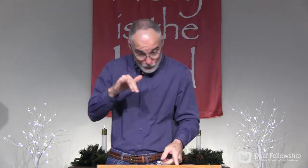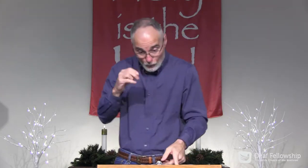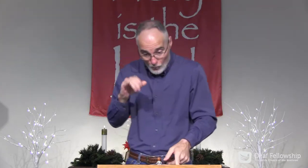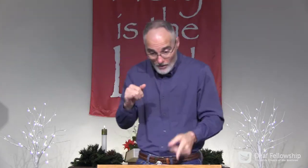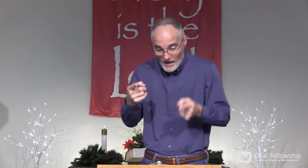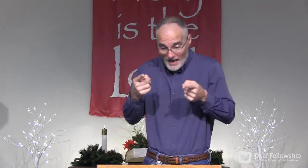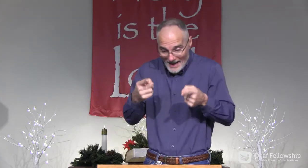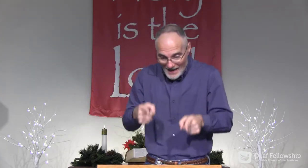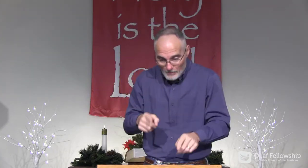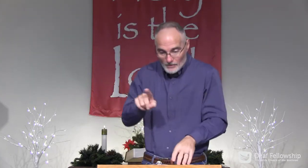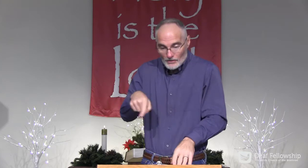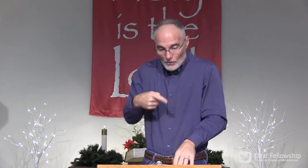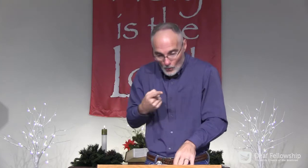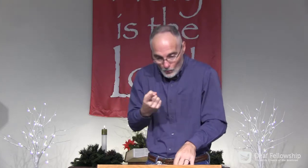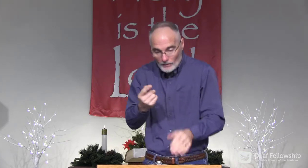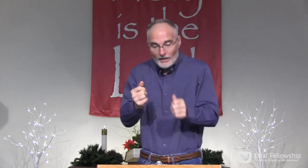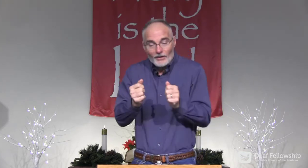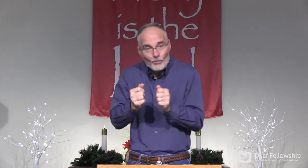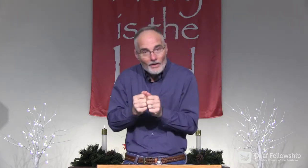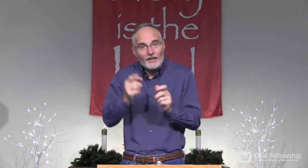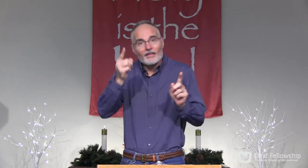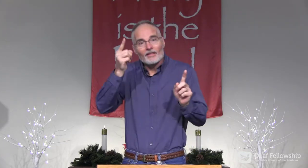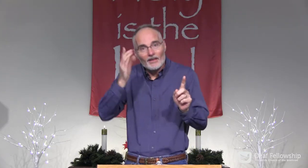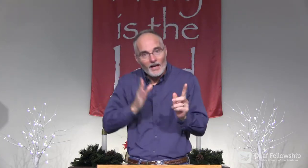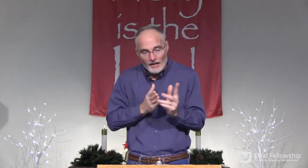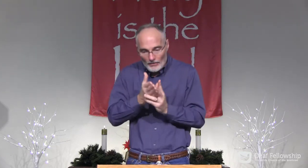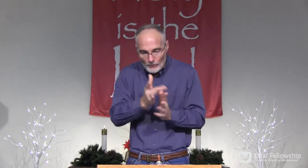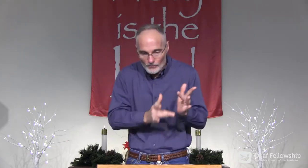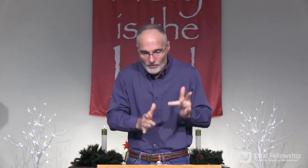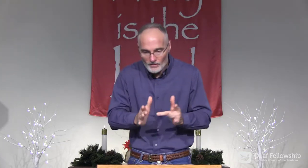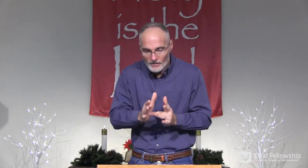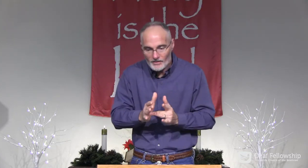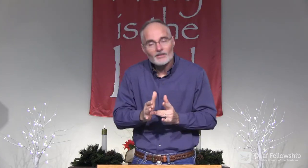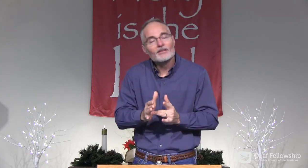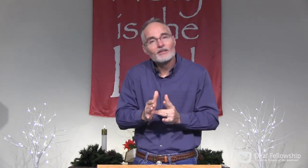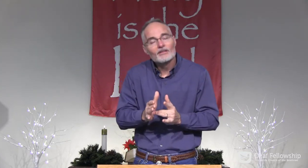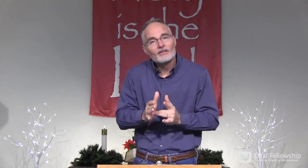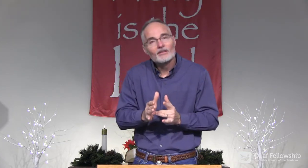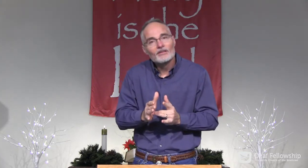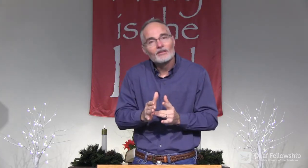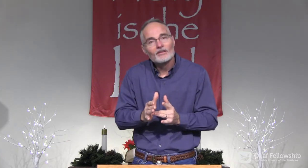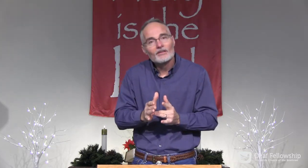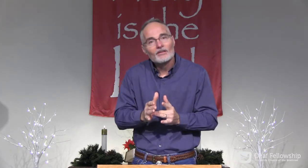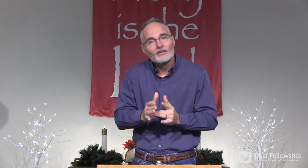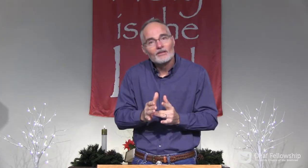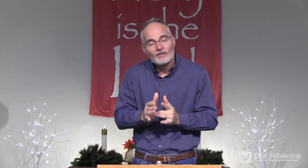joy. like it says in verse 11, joy happens only with God through Jesus.